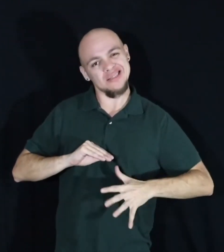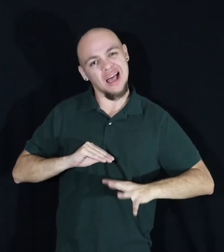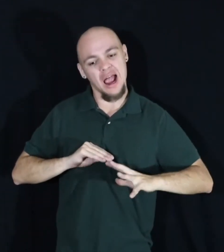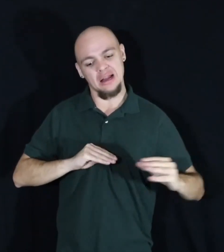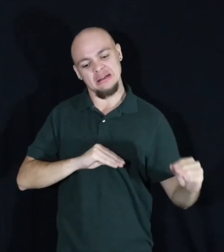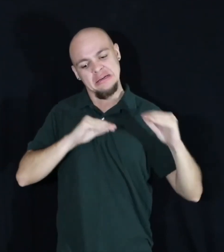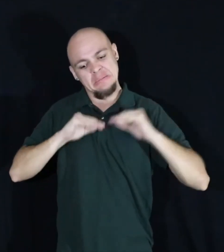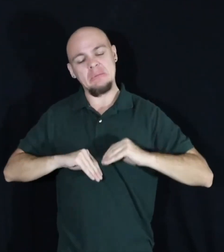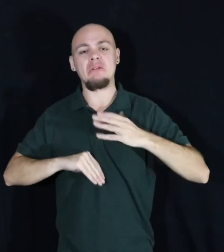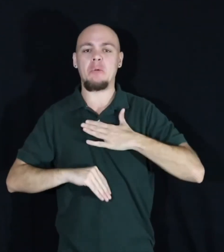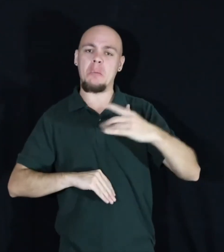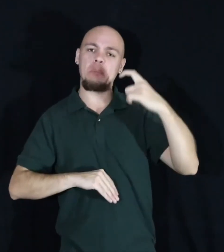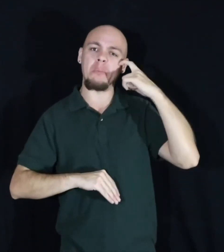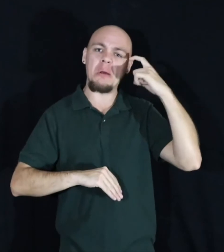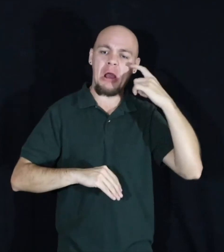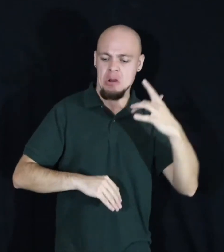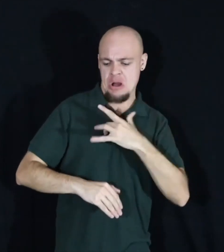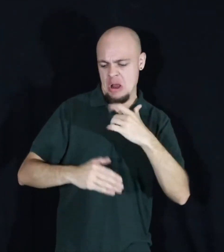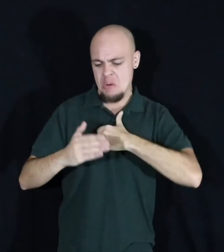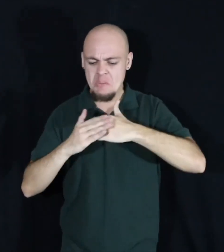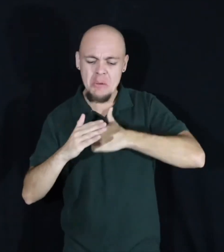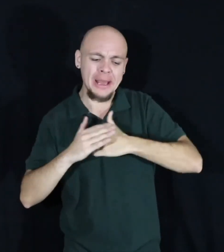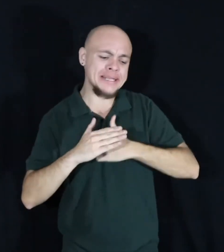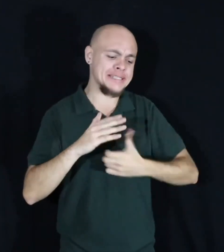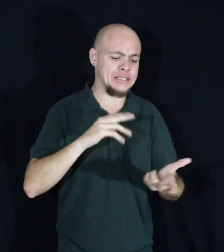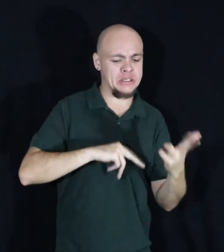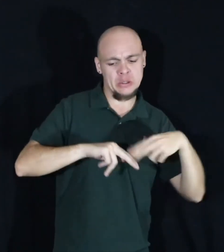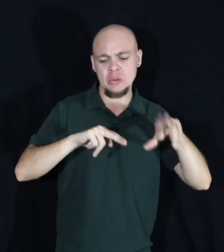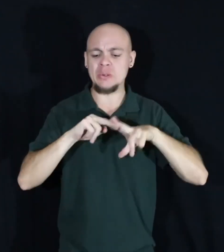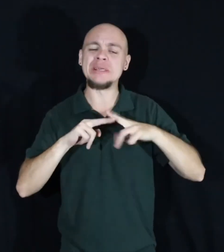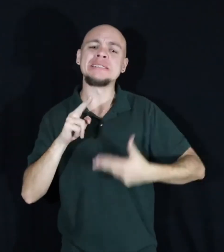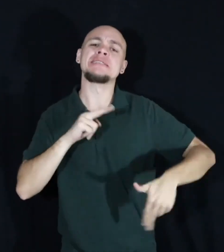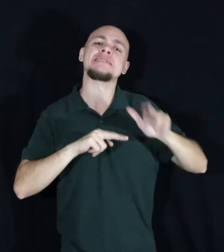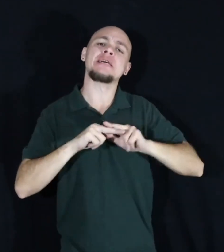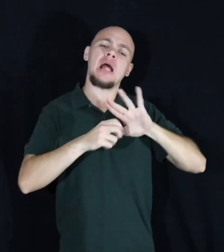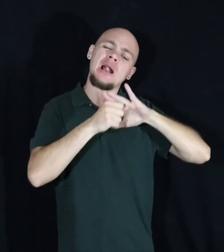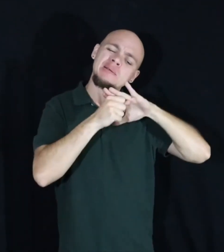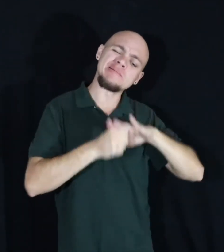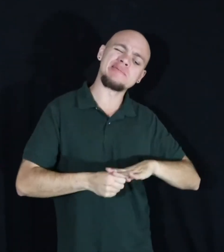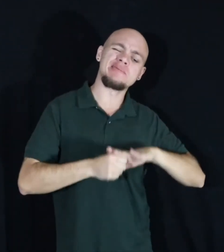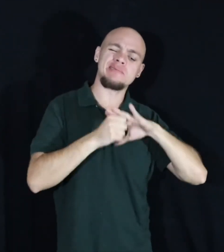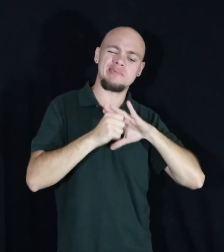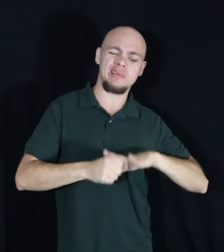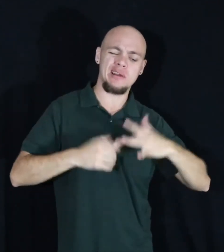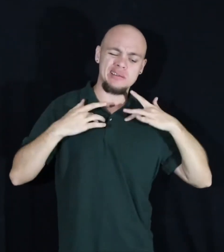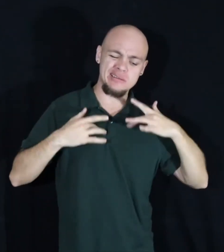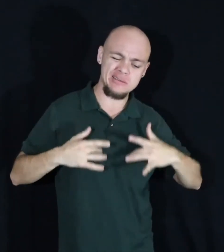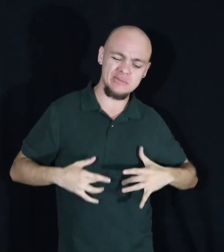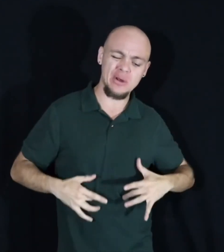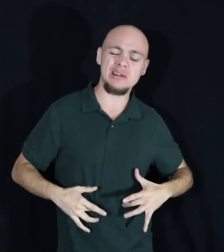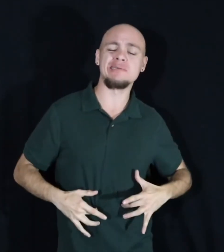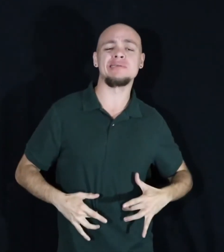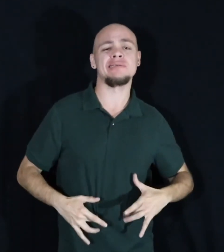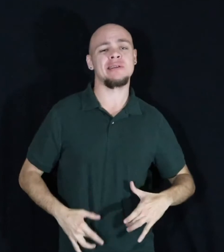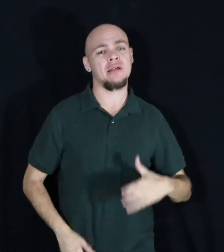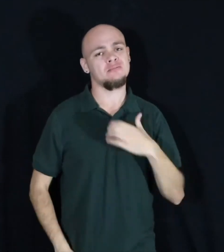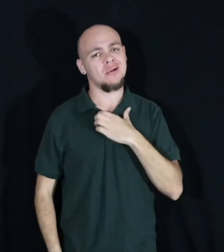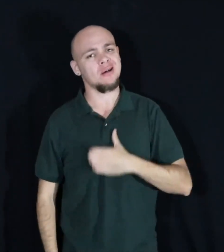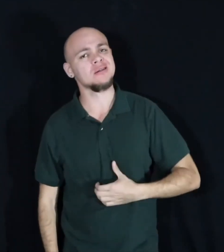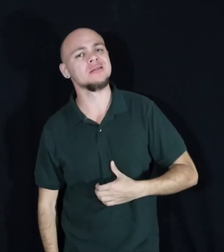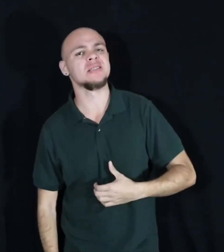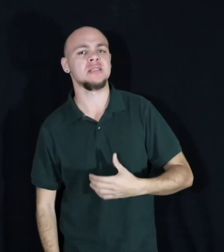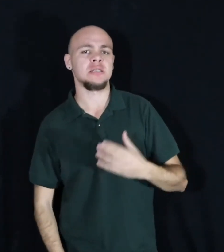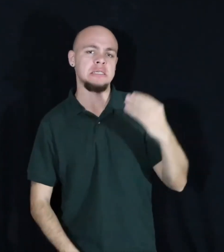in on my mind. And heartbeats increasing and increasing depression. It's been hungry. Been